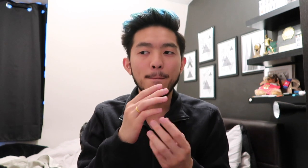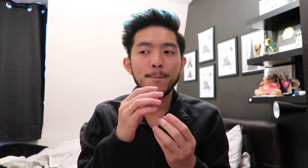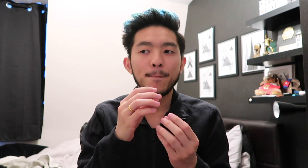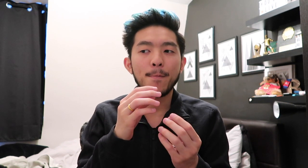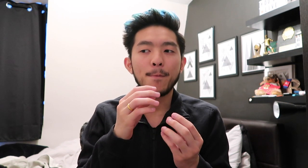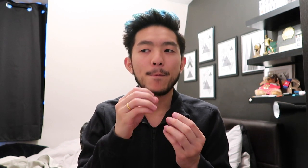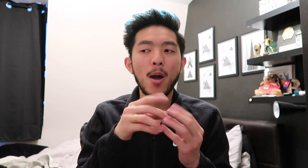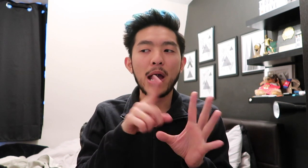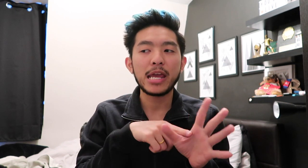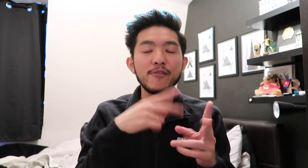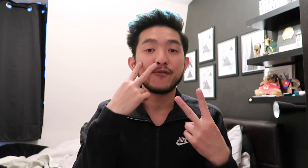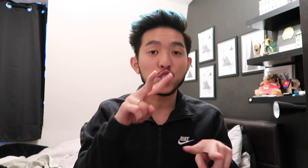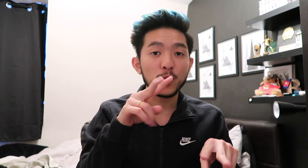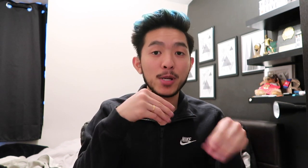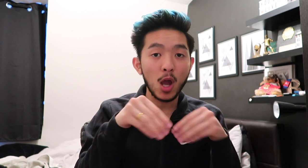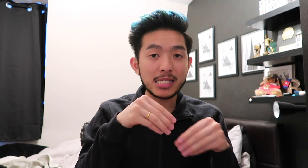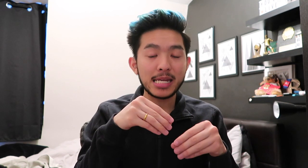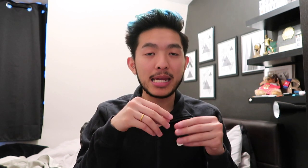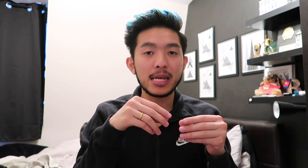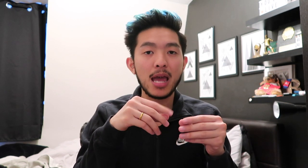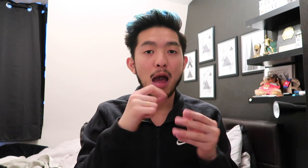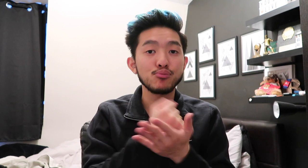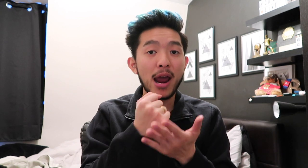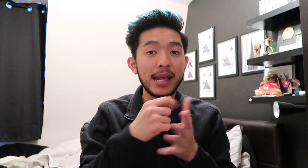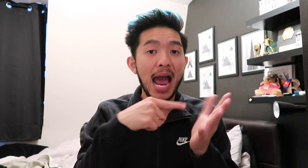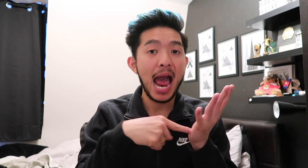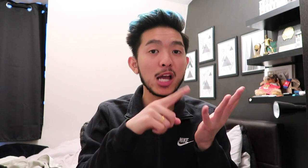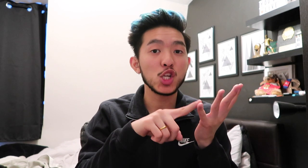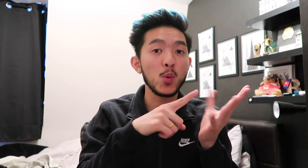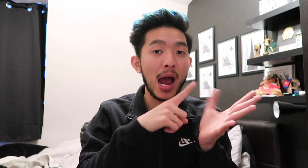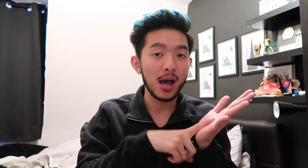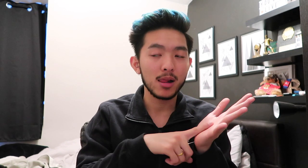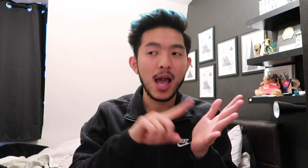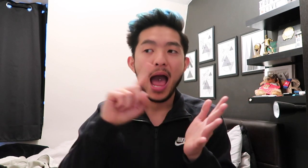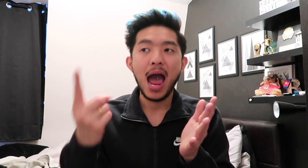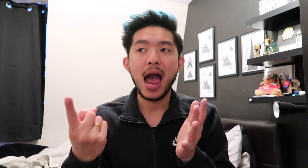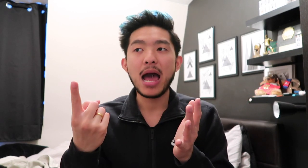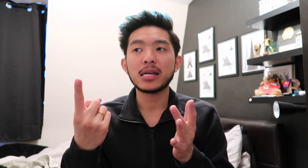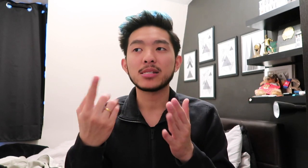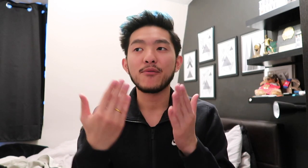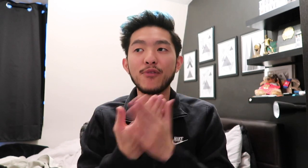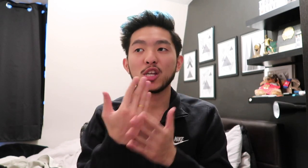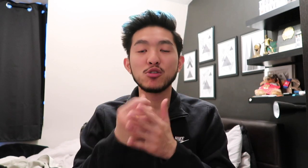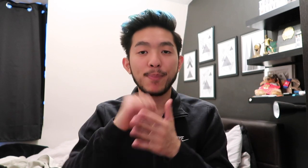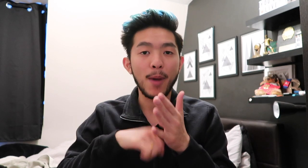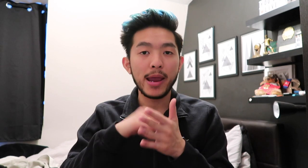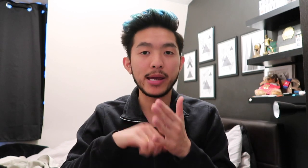Between, like, virtual personality, and planning, and 2nd. As, fast and fire,